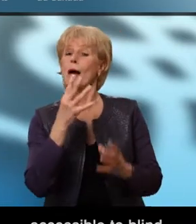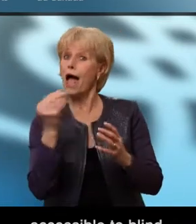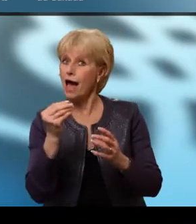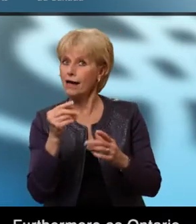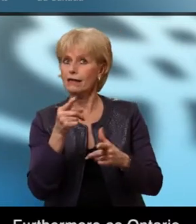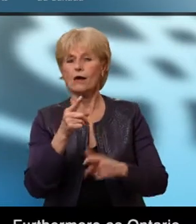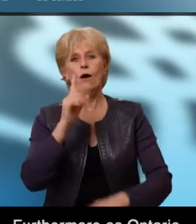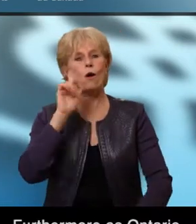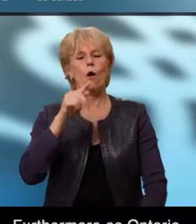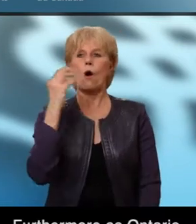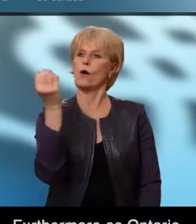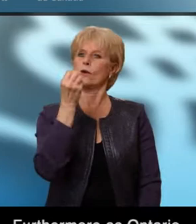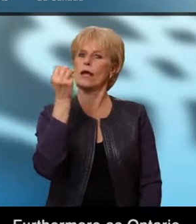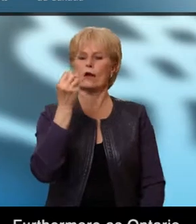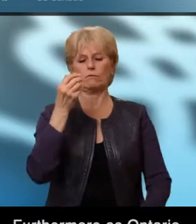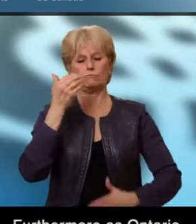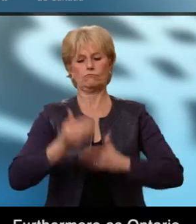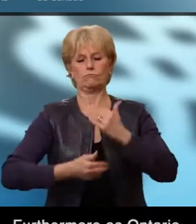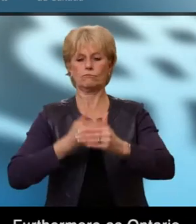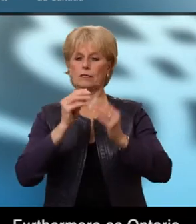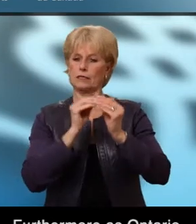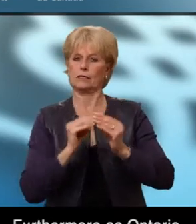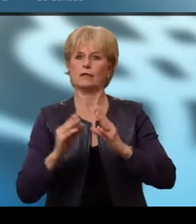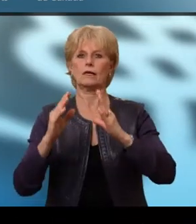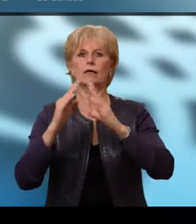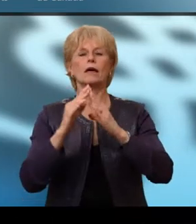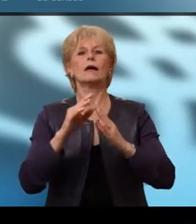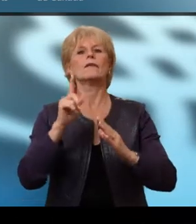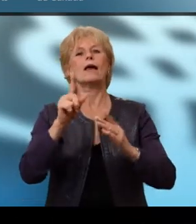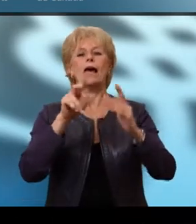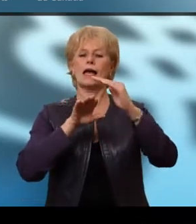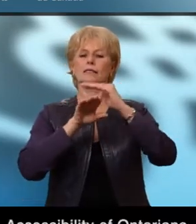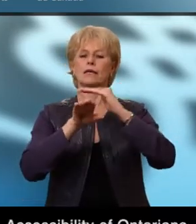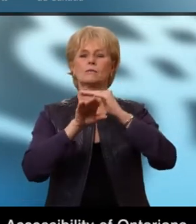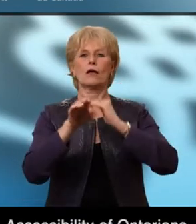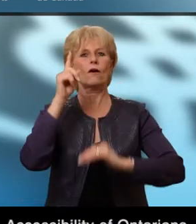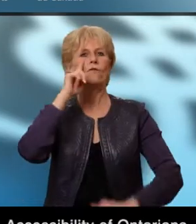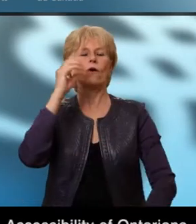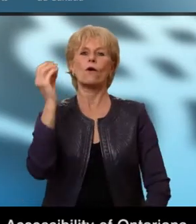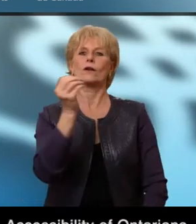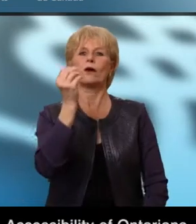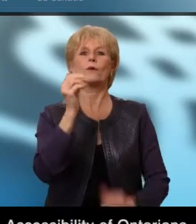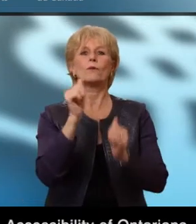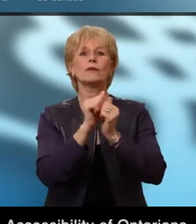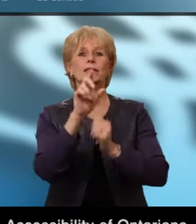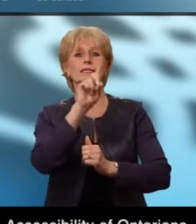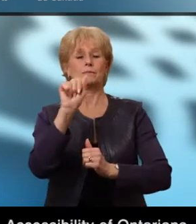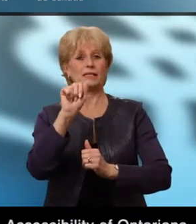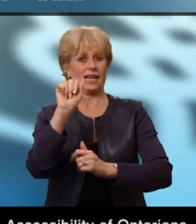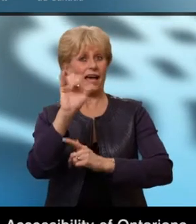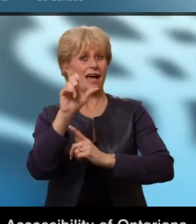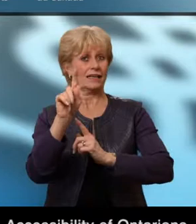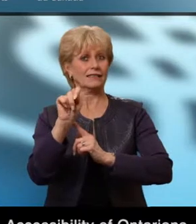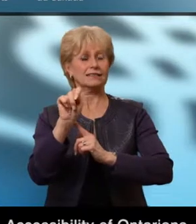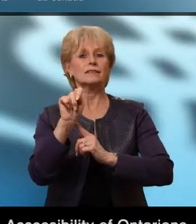Furthermore, as Ontario moves forward in the implementation of the Accessibility of Ontarians with Disabilities Act,